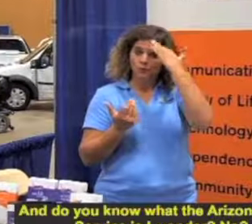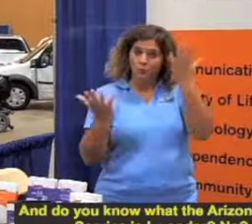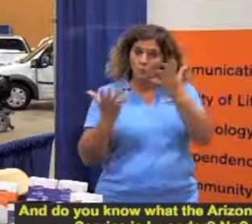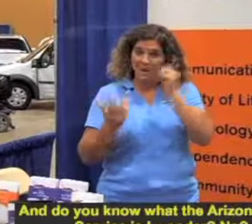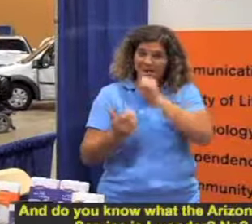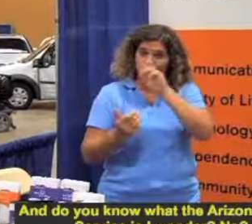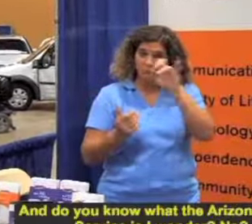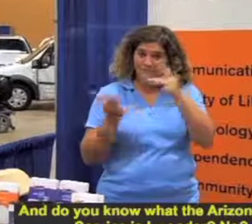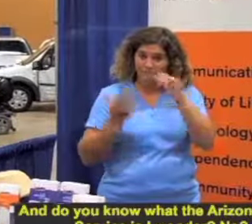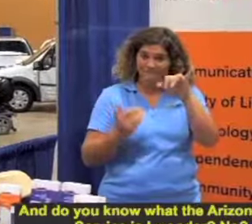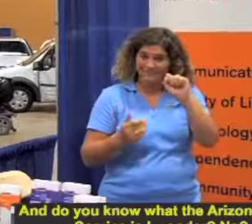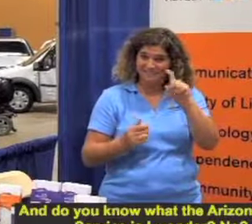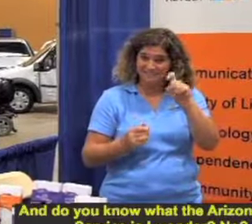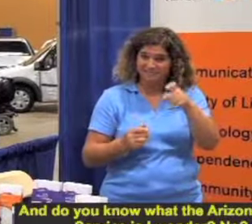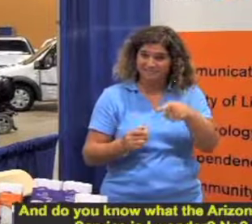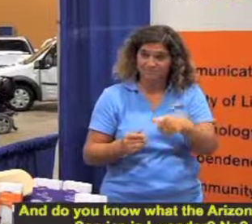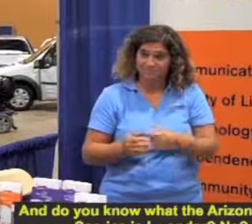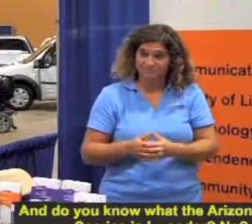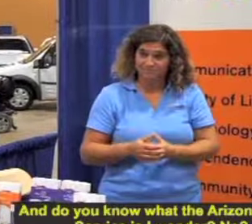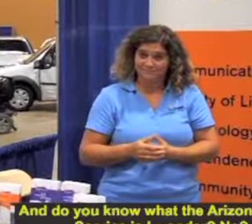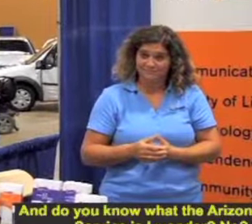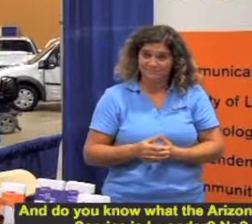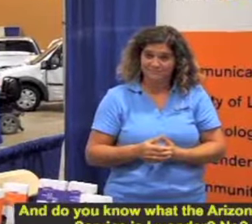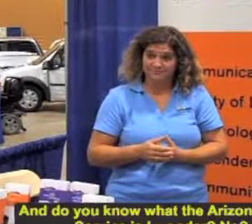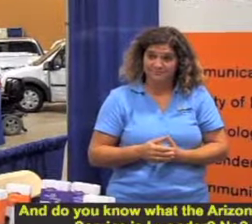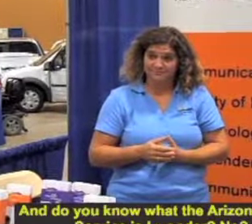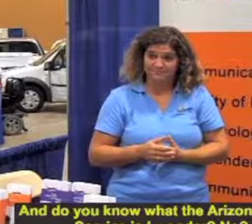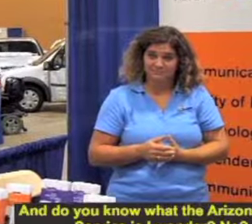And do you know what the Arizona Relay Service is, I'm wondering?